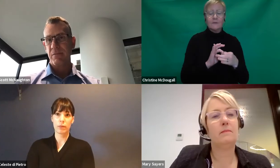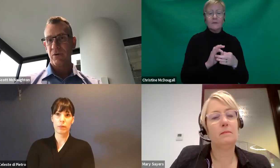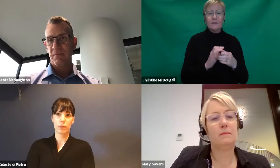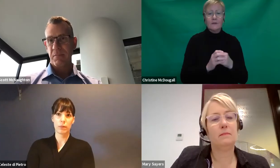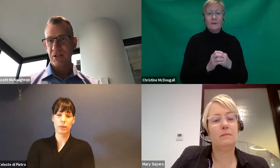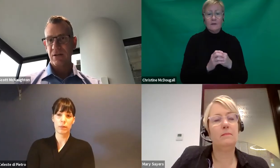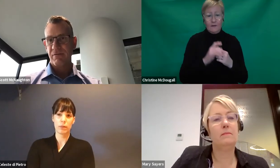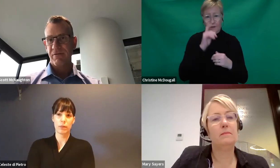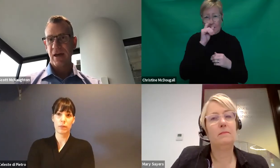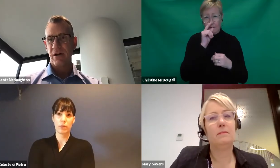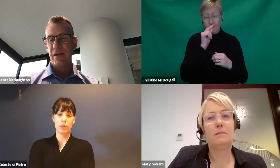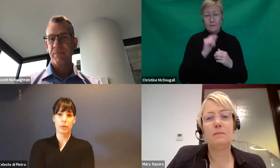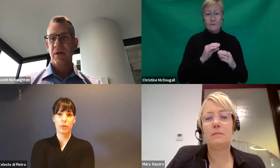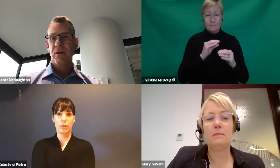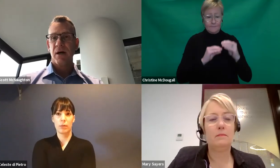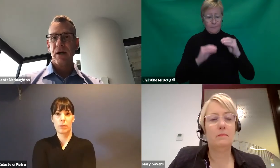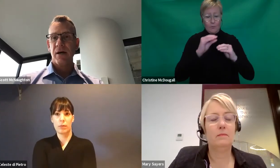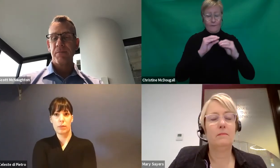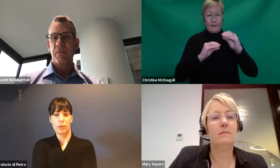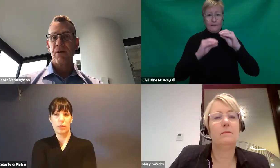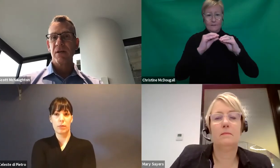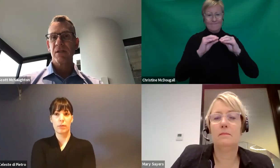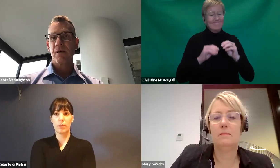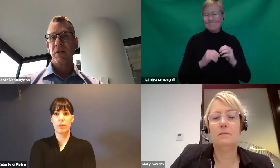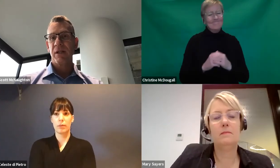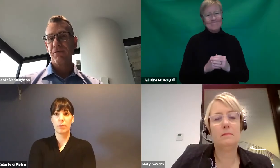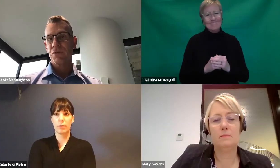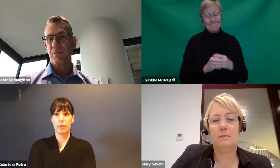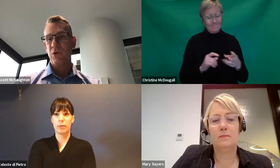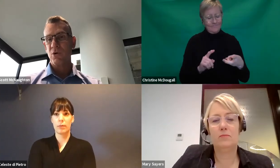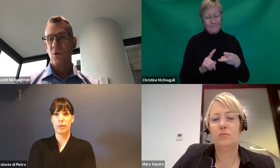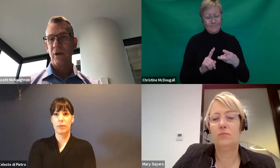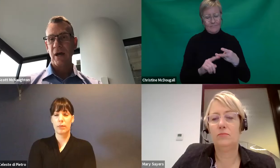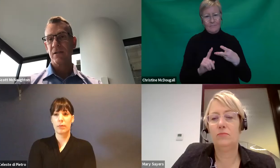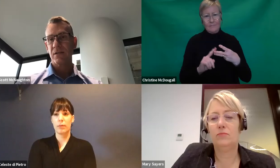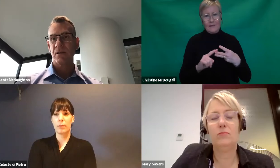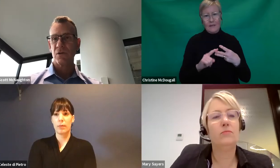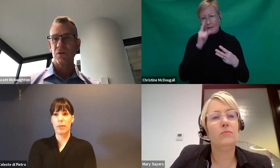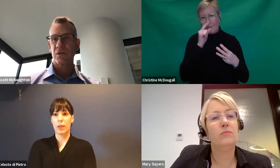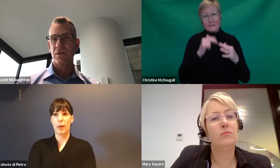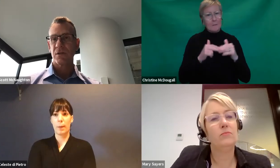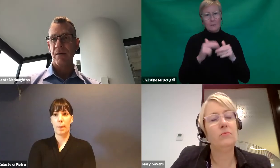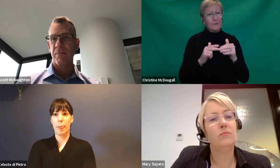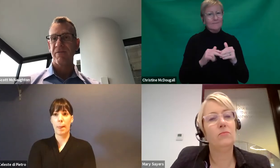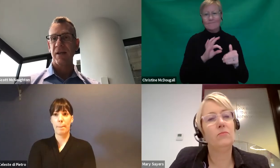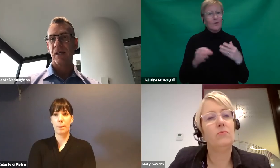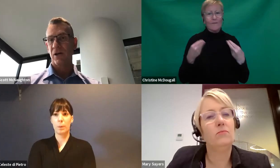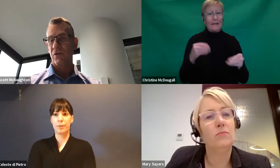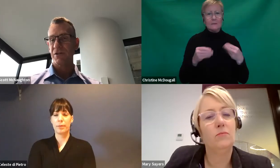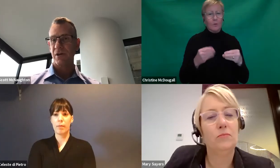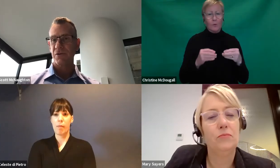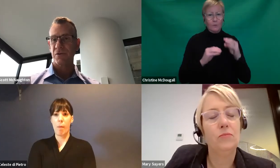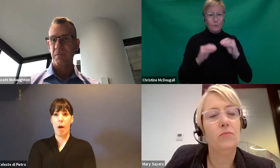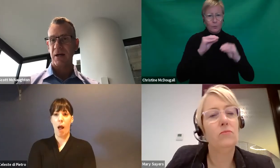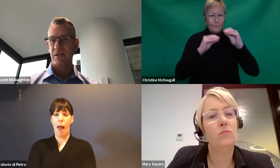capacity building budget for that either. There is the ability for support coordinators to use funding